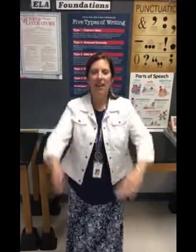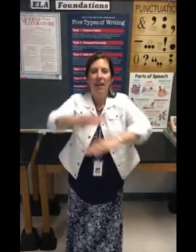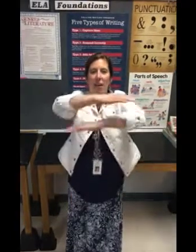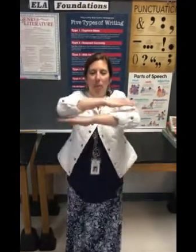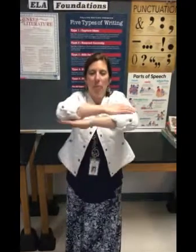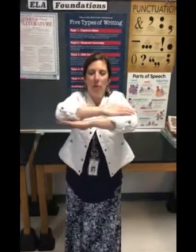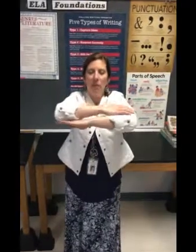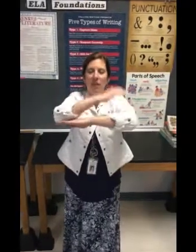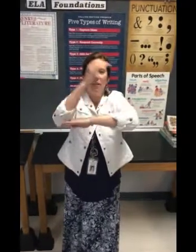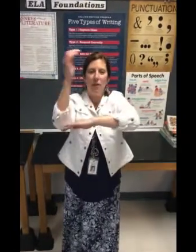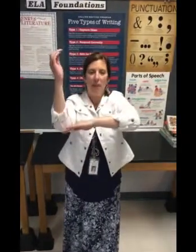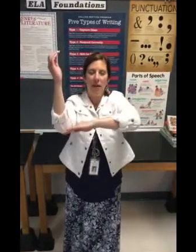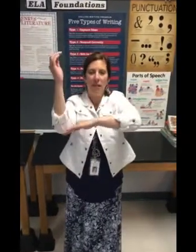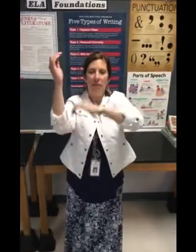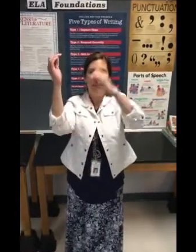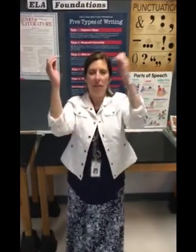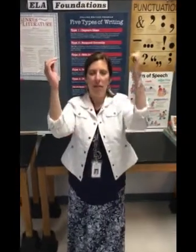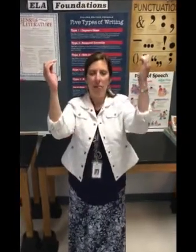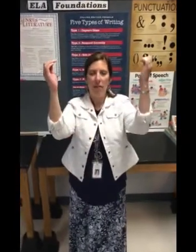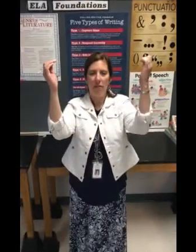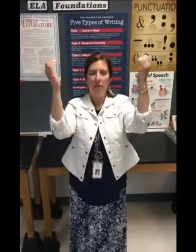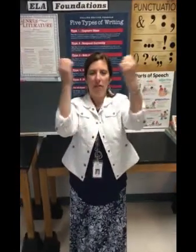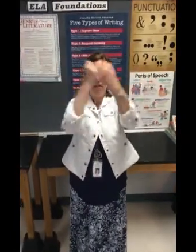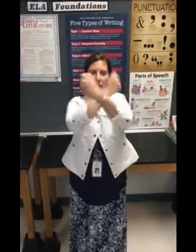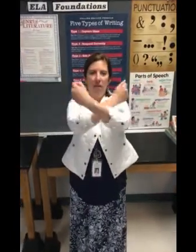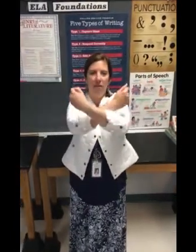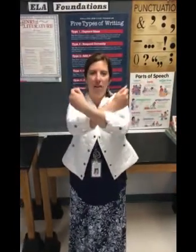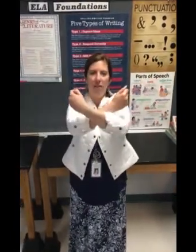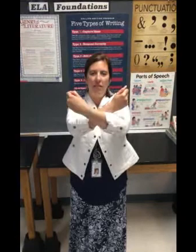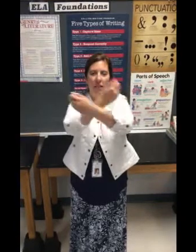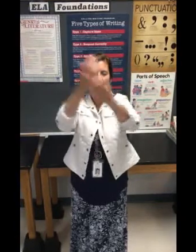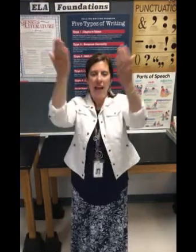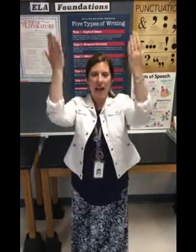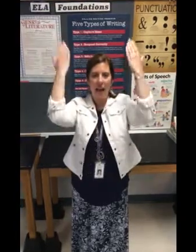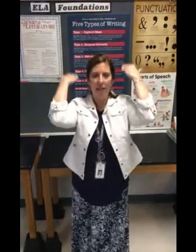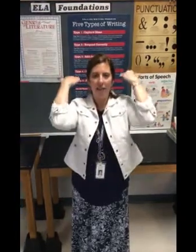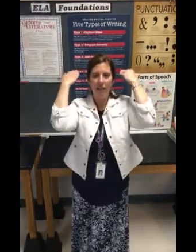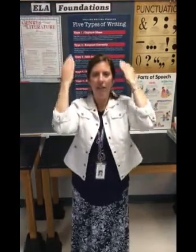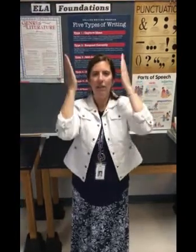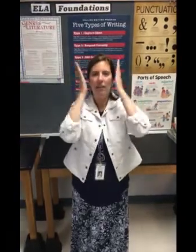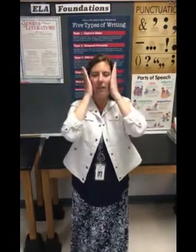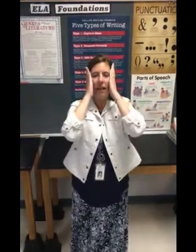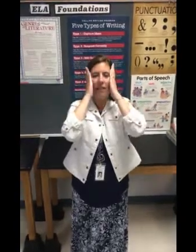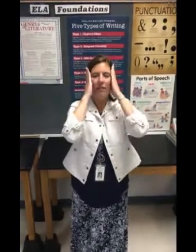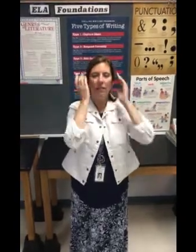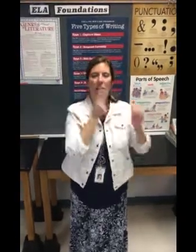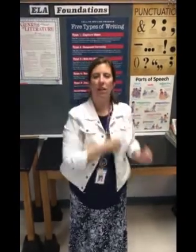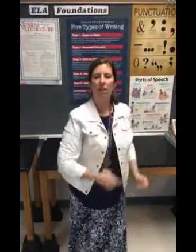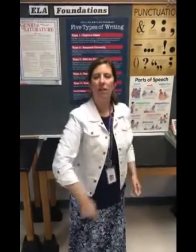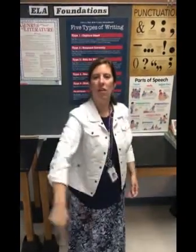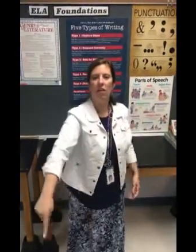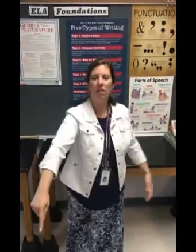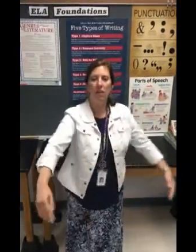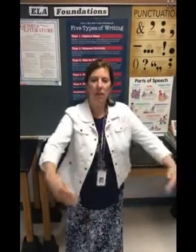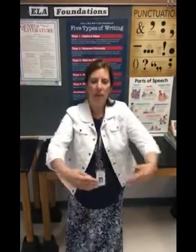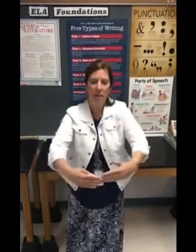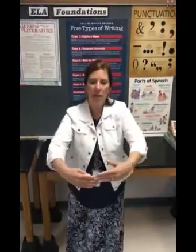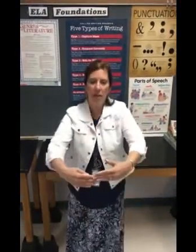Aboard. About. Above. Across. After. Against. Along. Among.